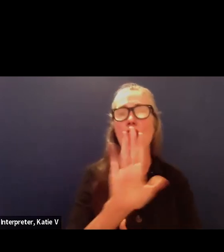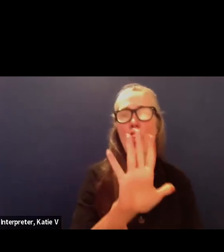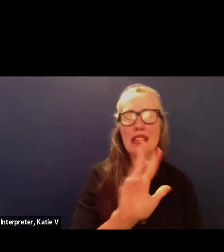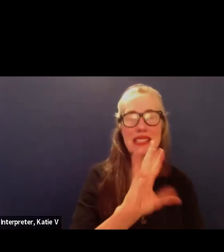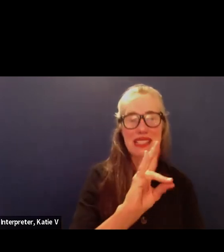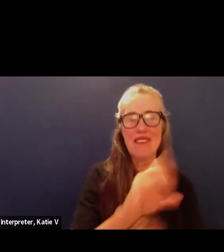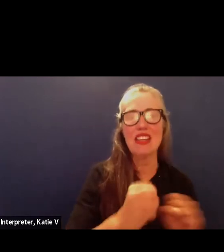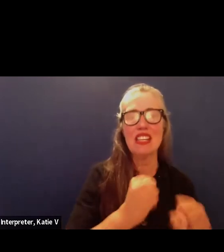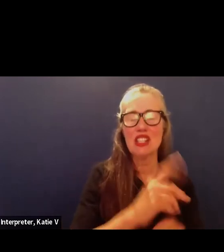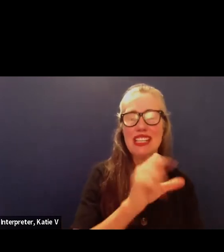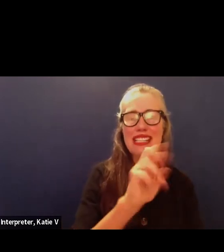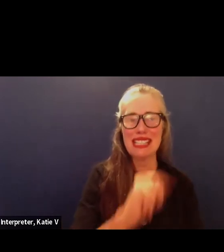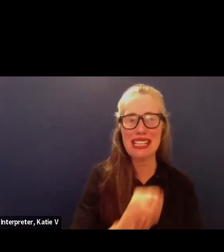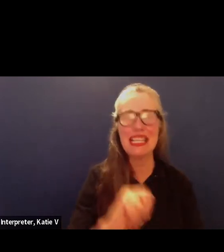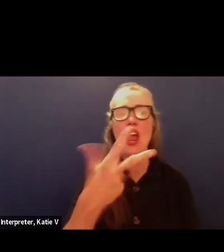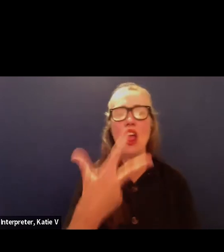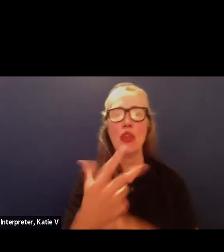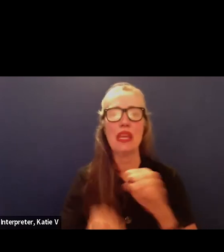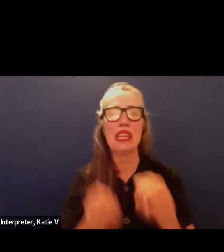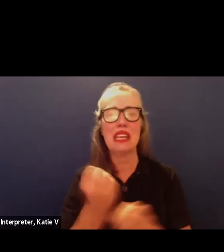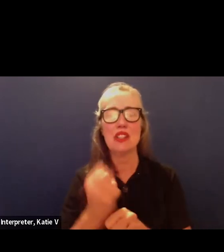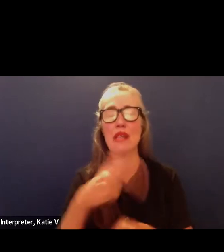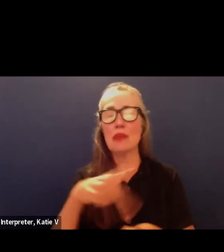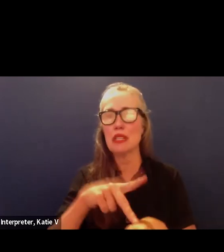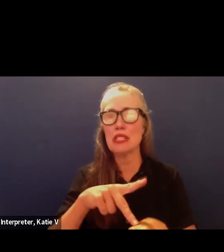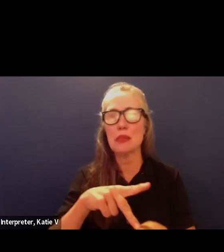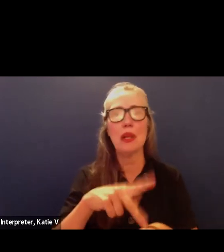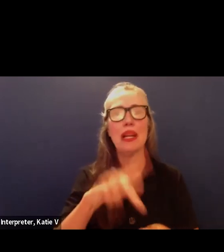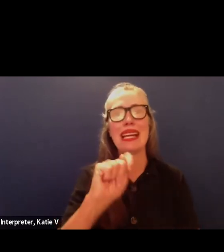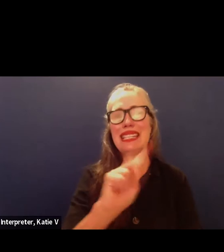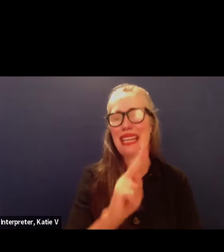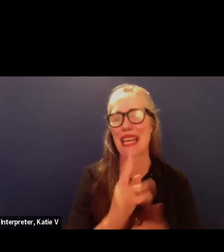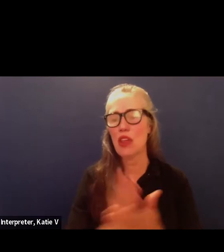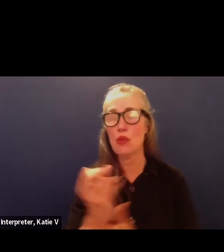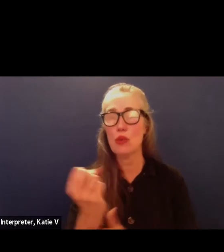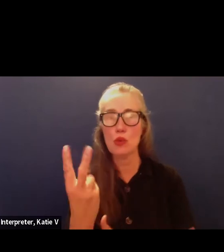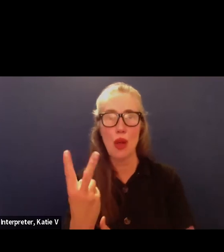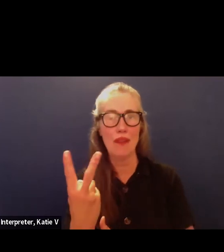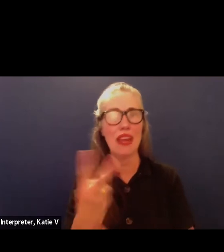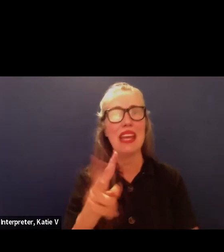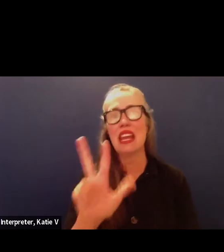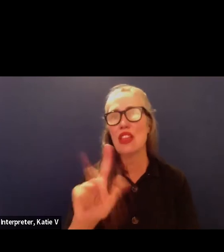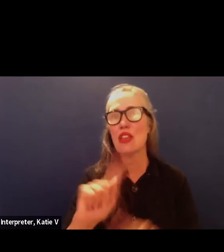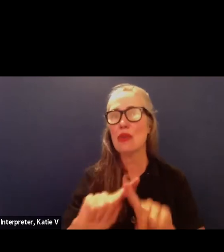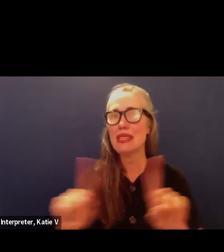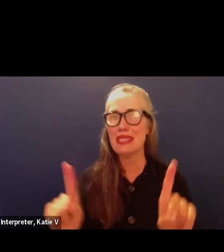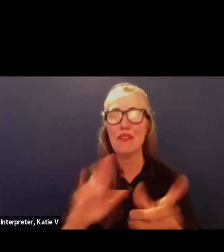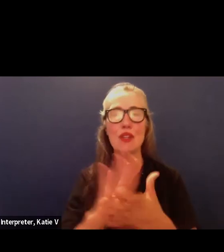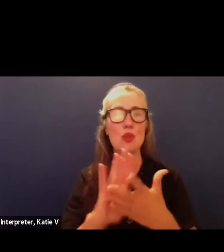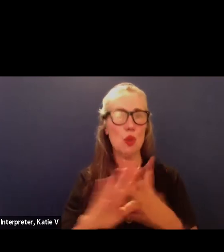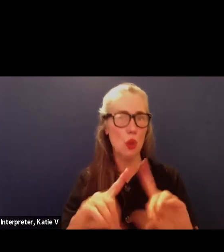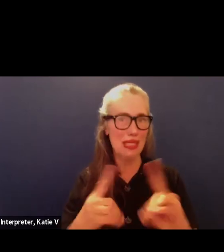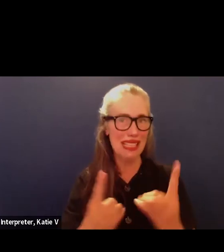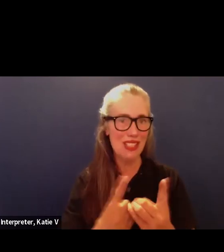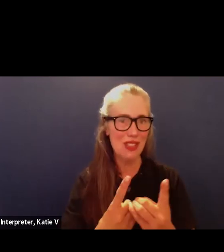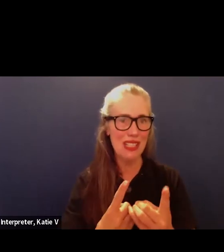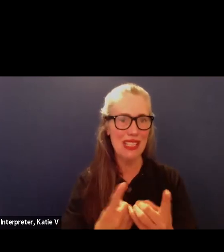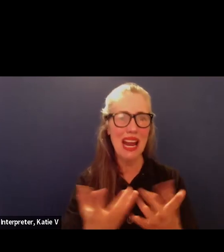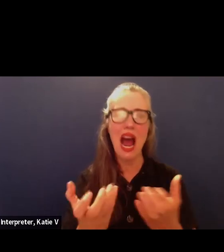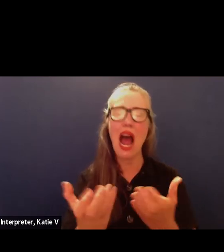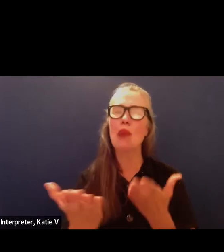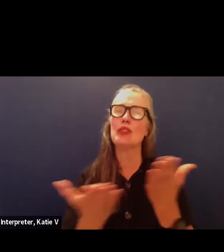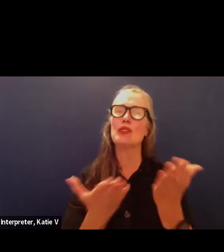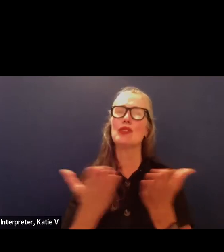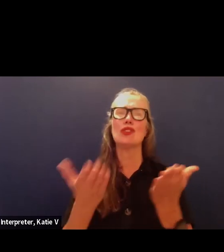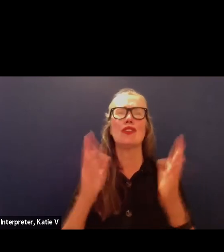as a principal in tk through 12th and in three different school districts my genuine interest to serve this great